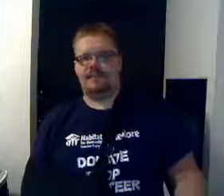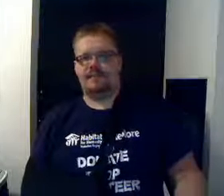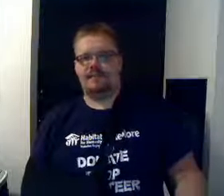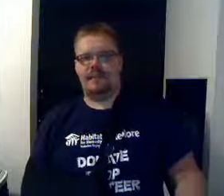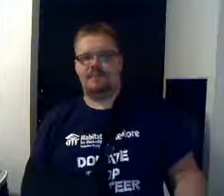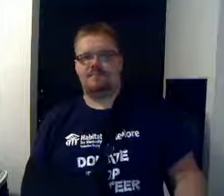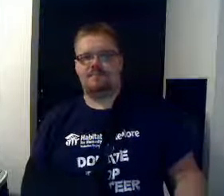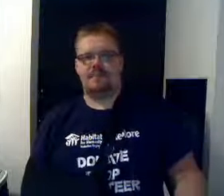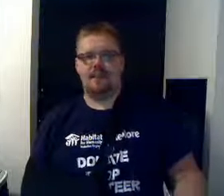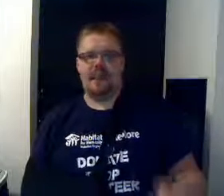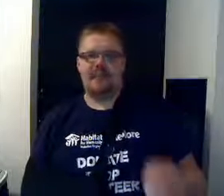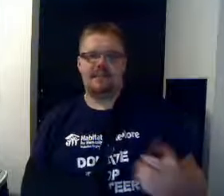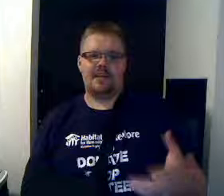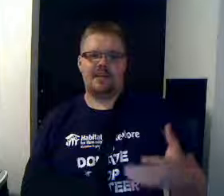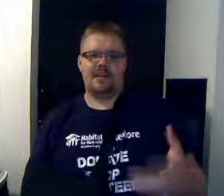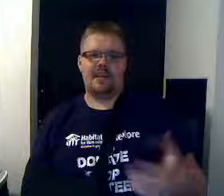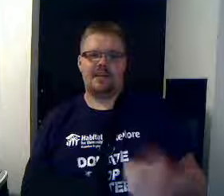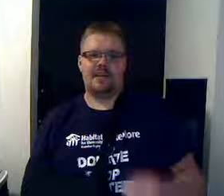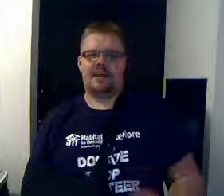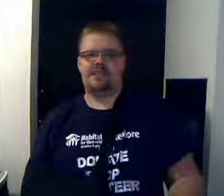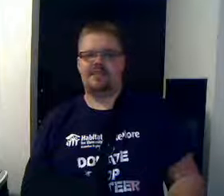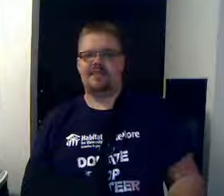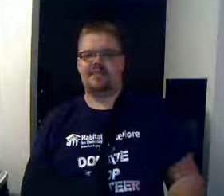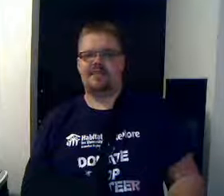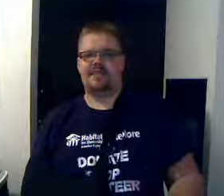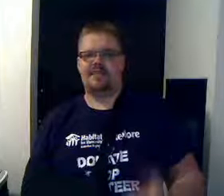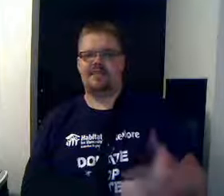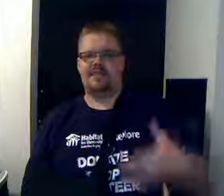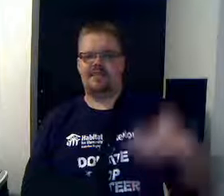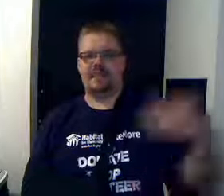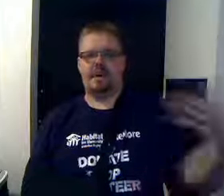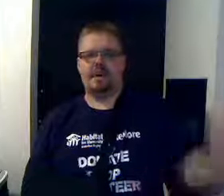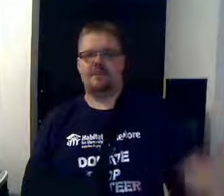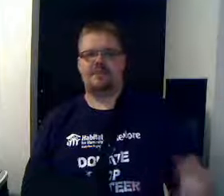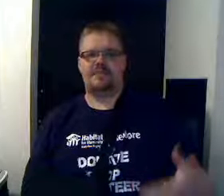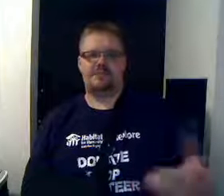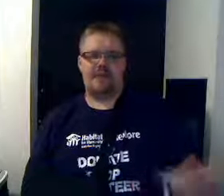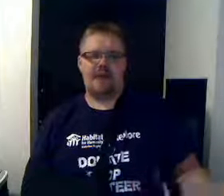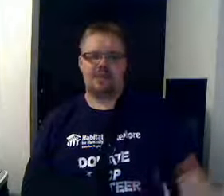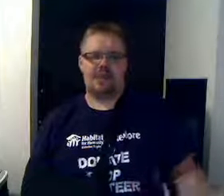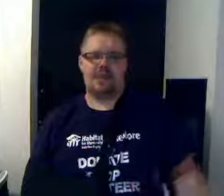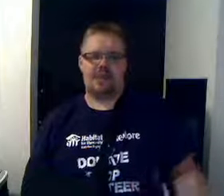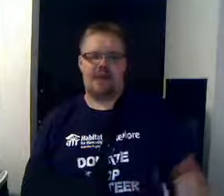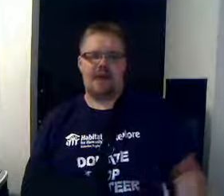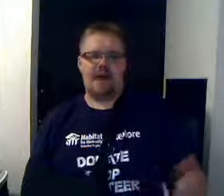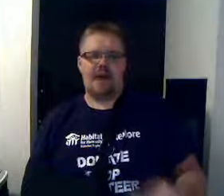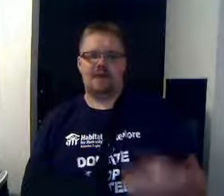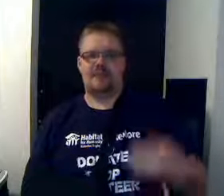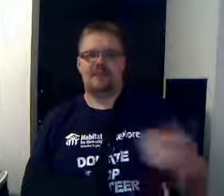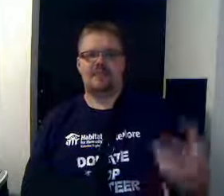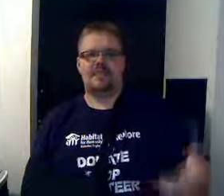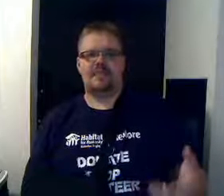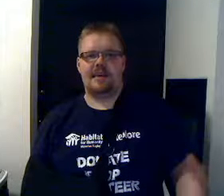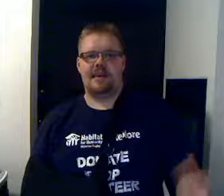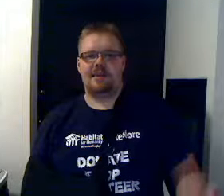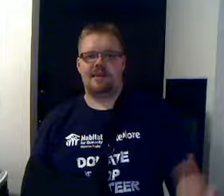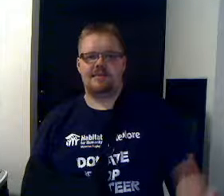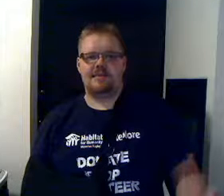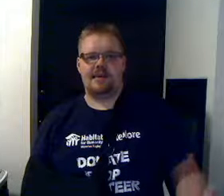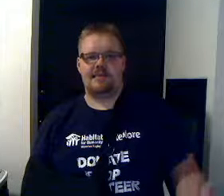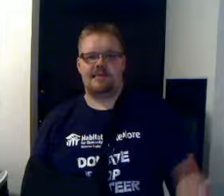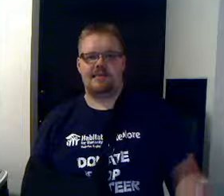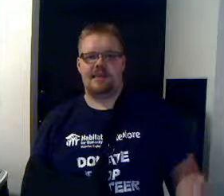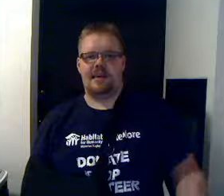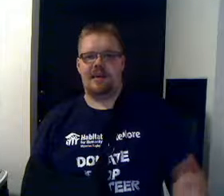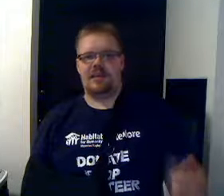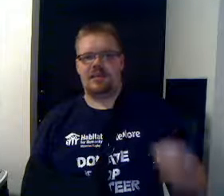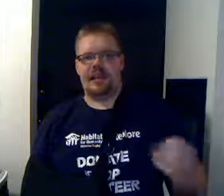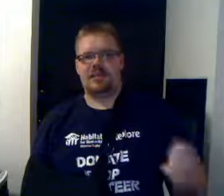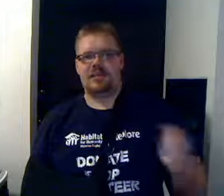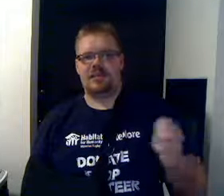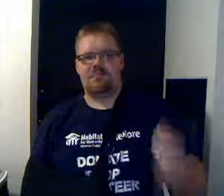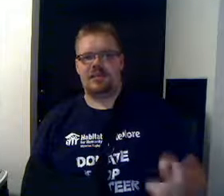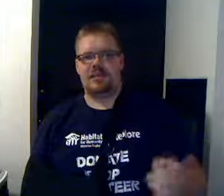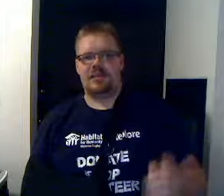Right, so anytime you're going to have an NPC give a long speech about something interesting, that's a great